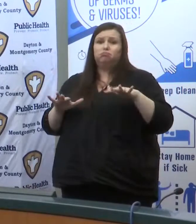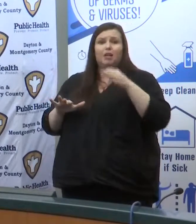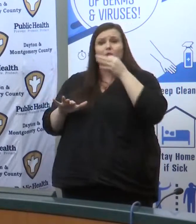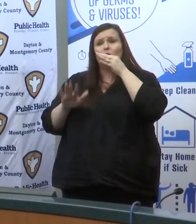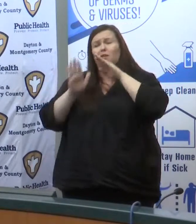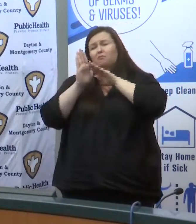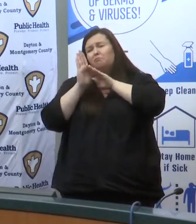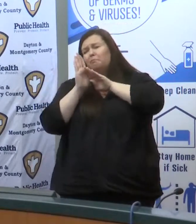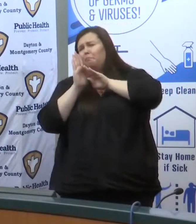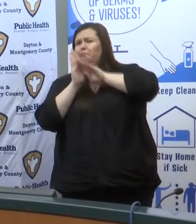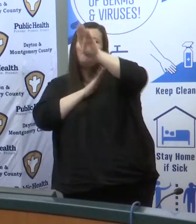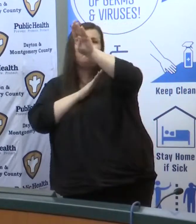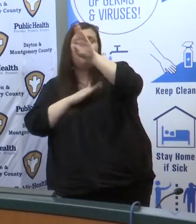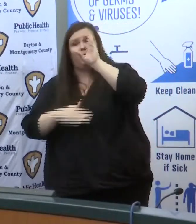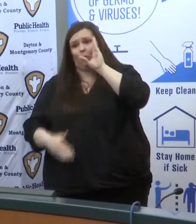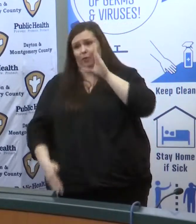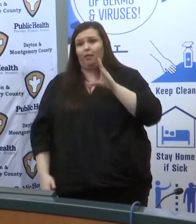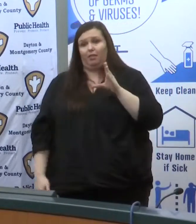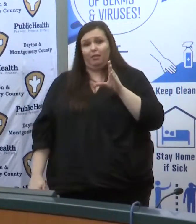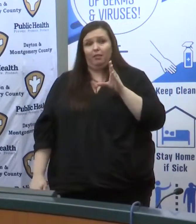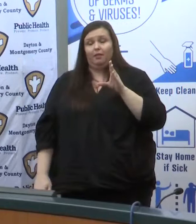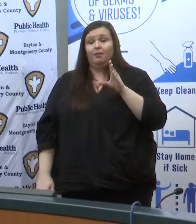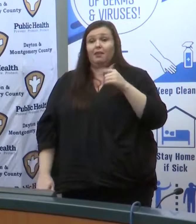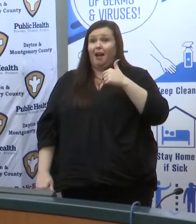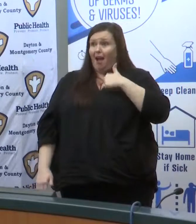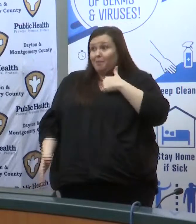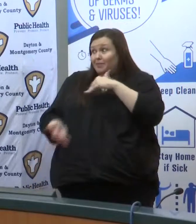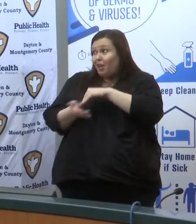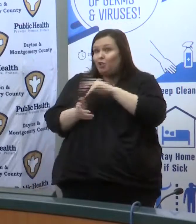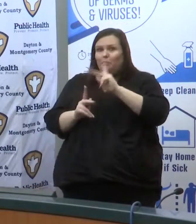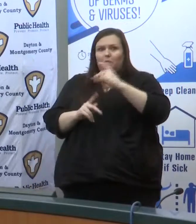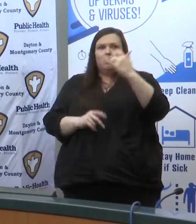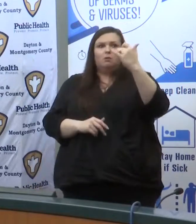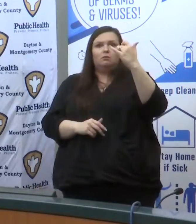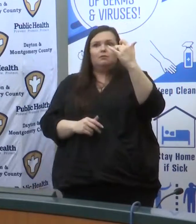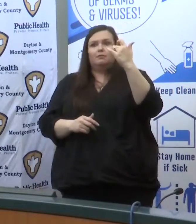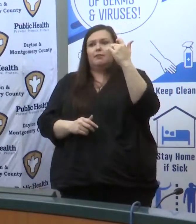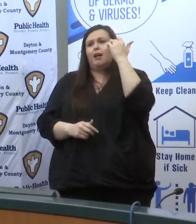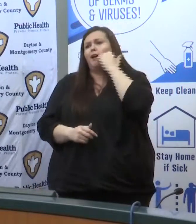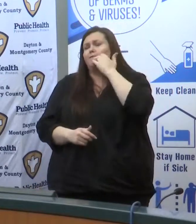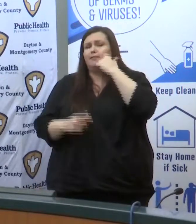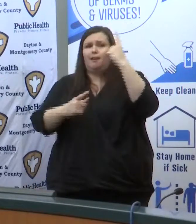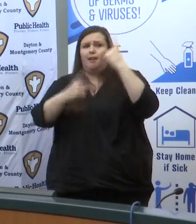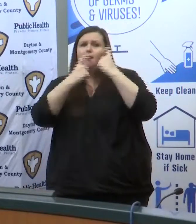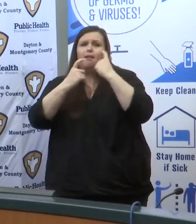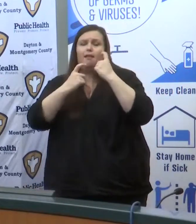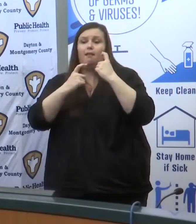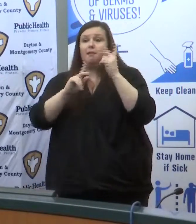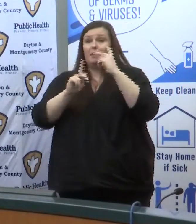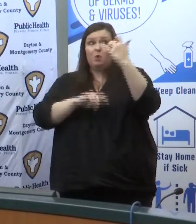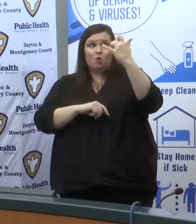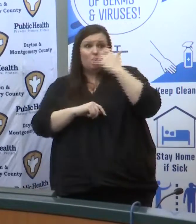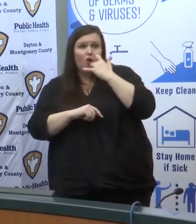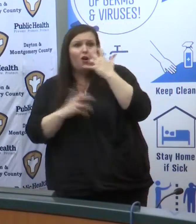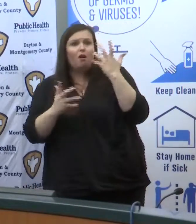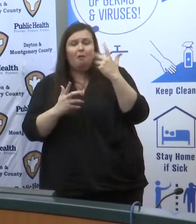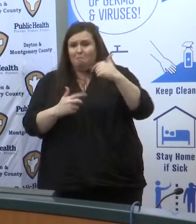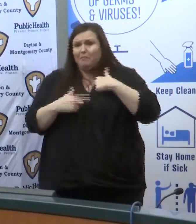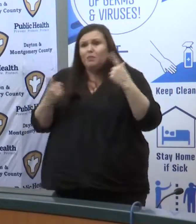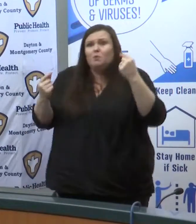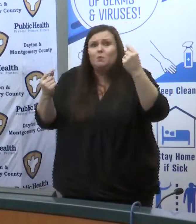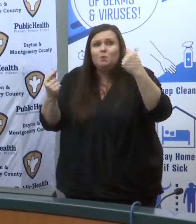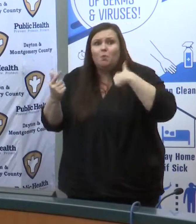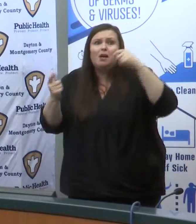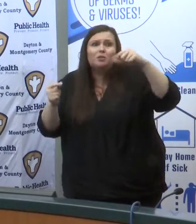physician we get asked questions every day and the first question we get asked by our patients and people calling is what can we do?